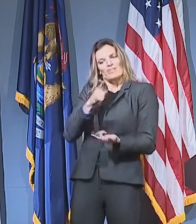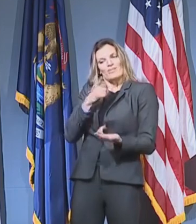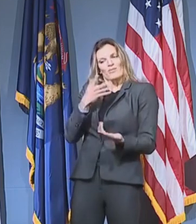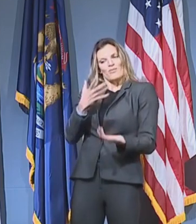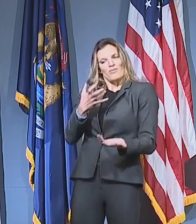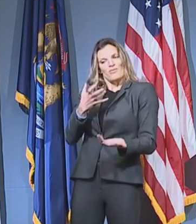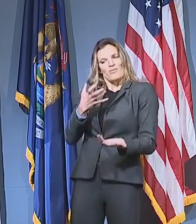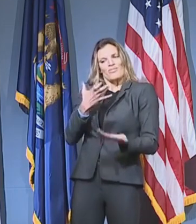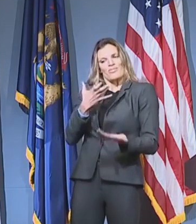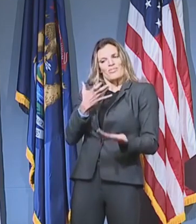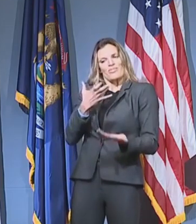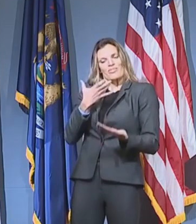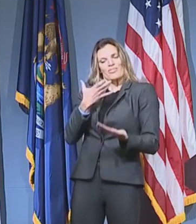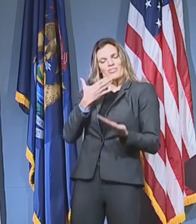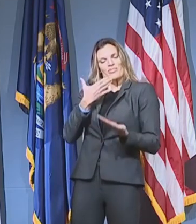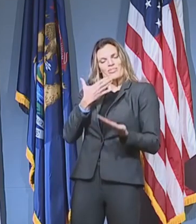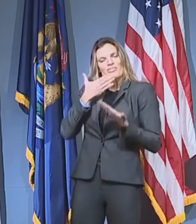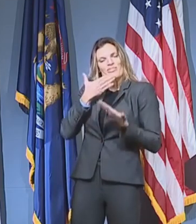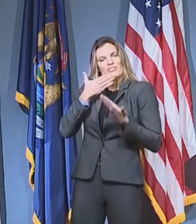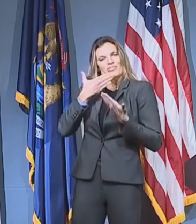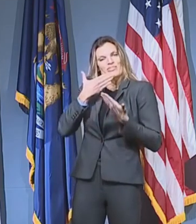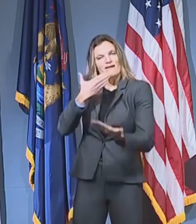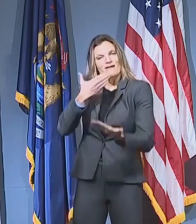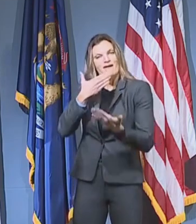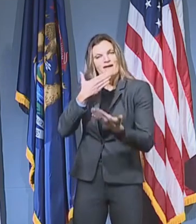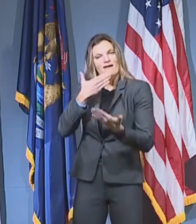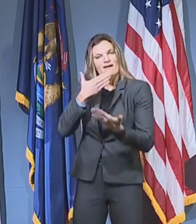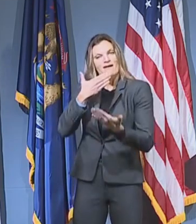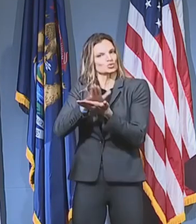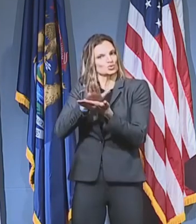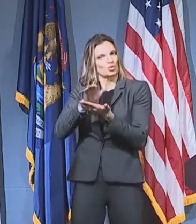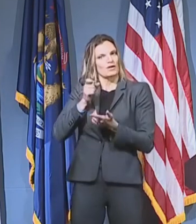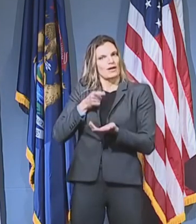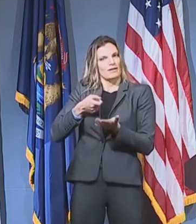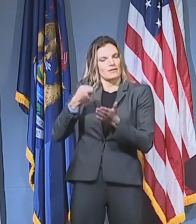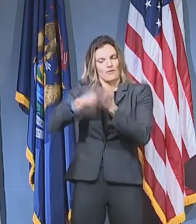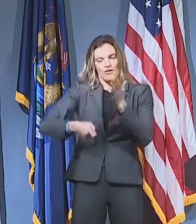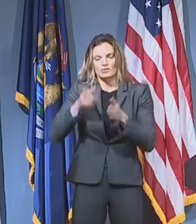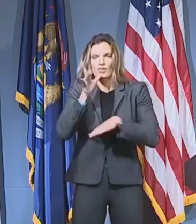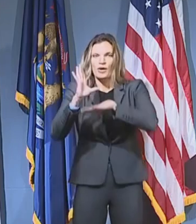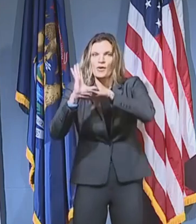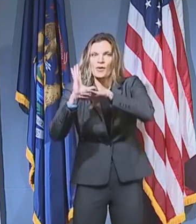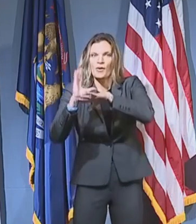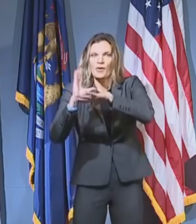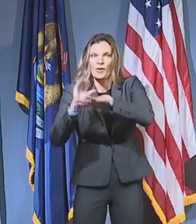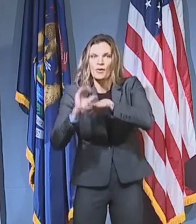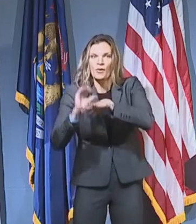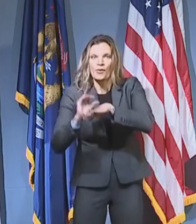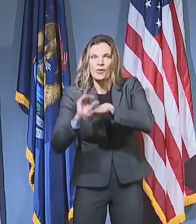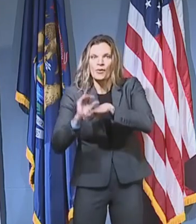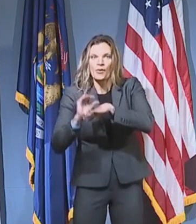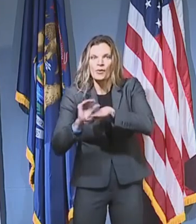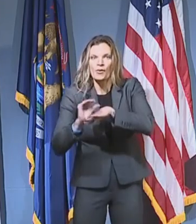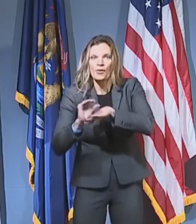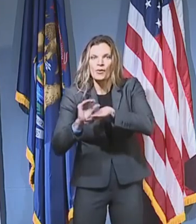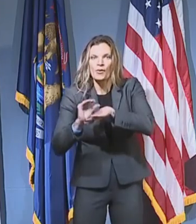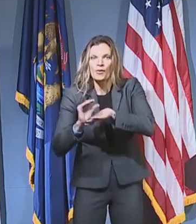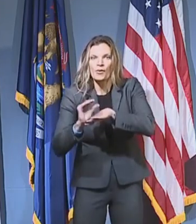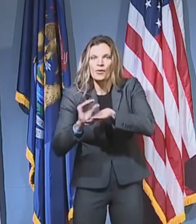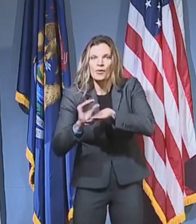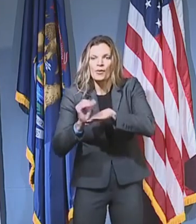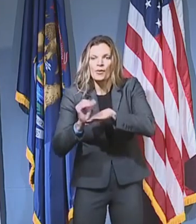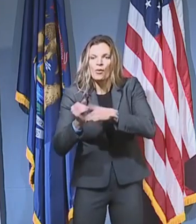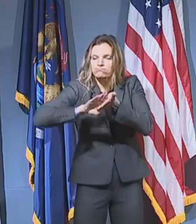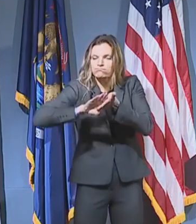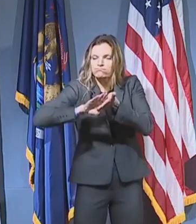This is what motivated the GI Bill during President Franklin D. Roosevelt's term. He signed it